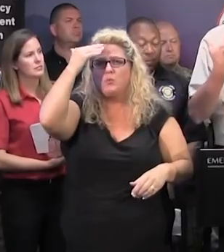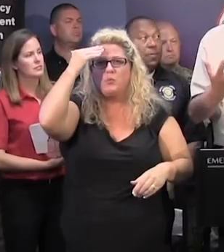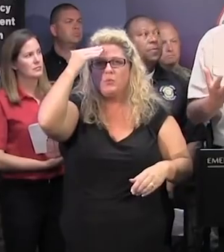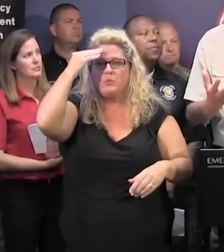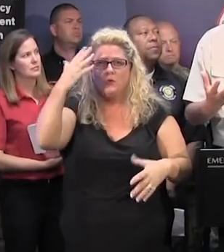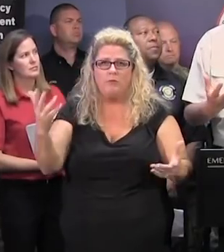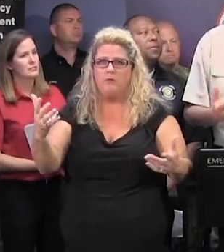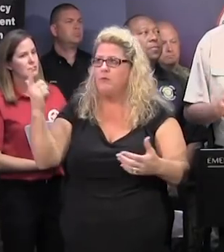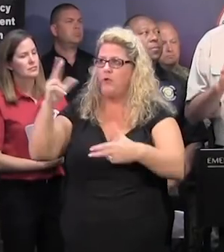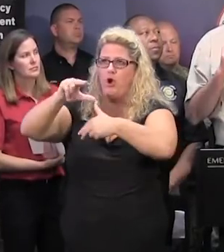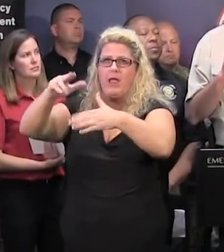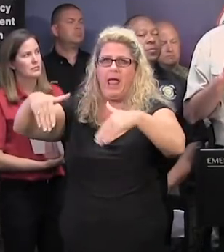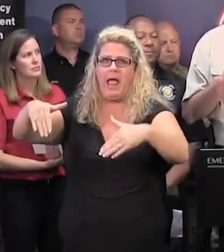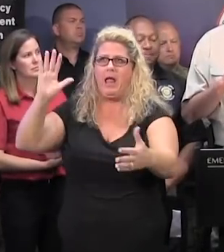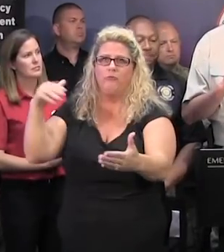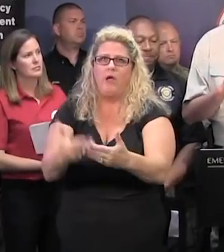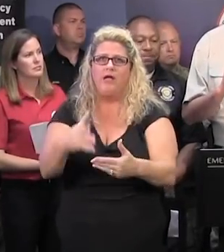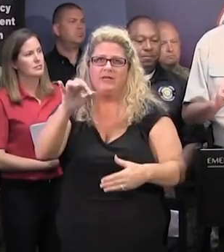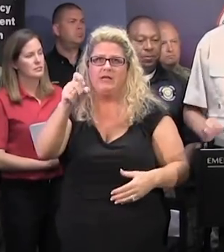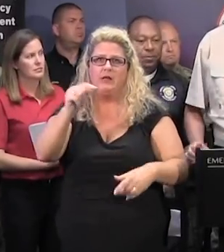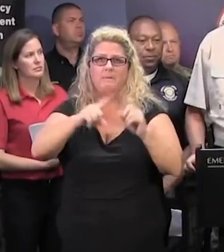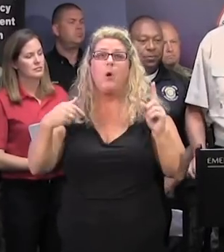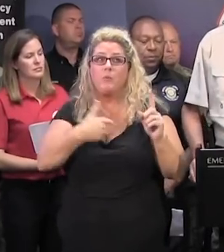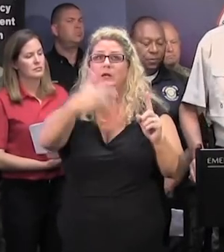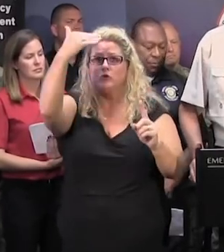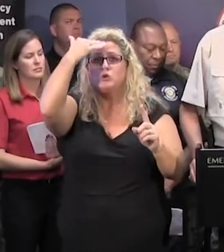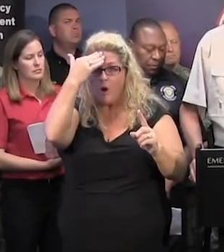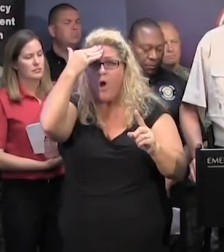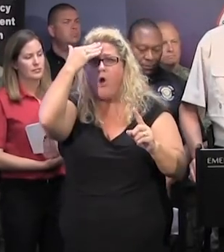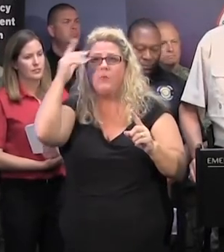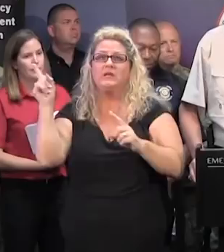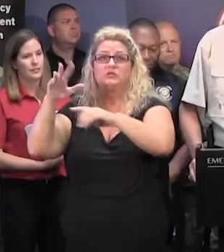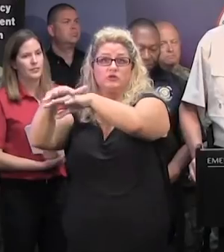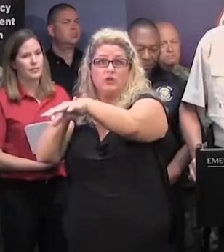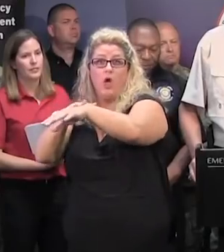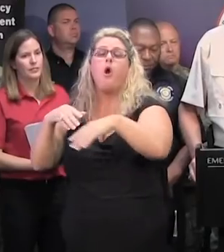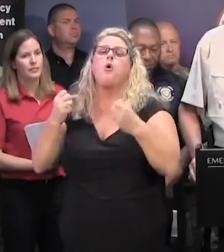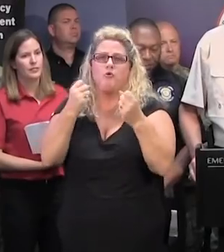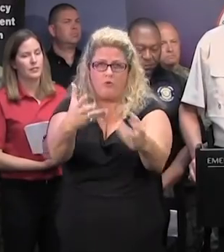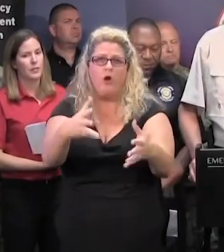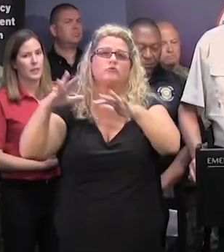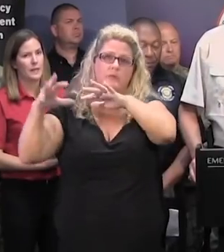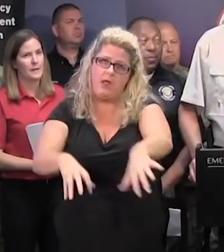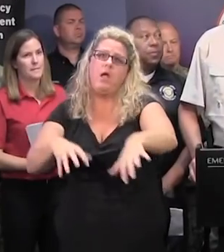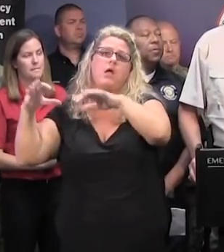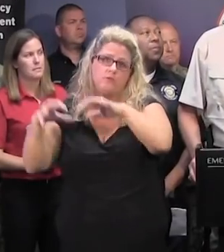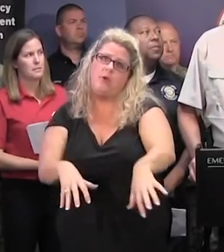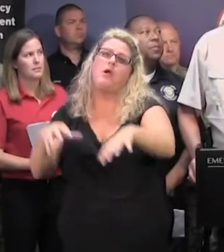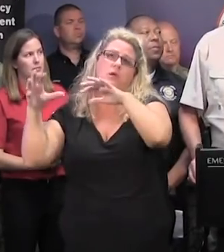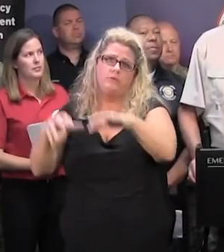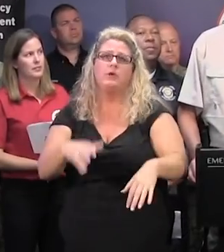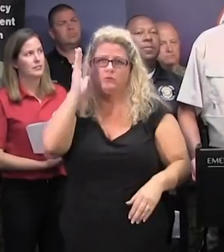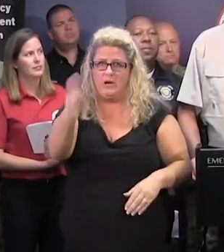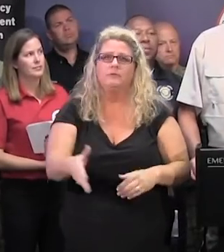hasn't gotten here yet. But one thing we do know, that this is going to be a rain event for South Carolina, a great